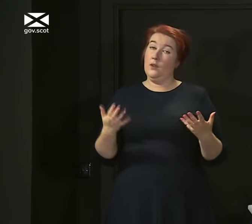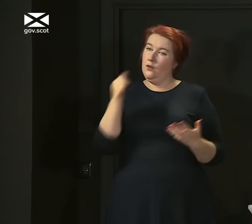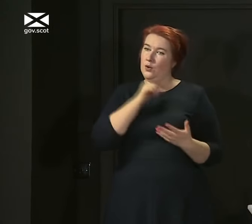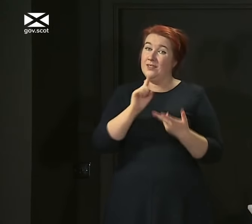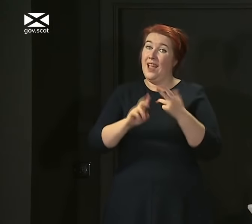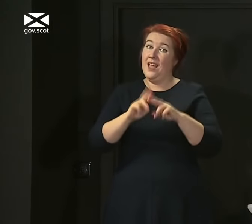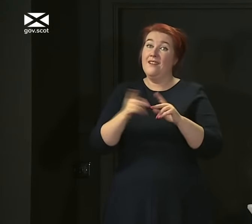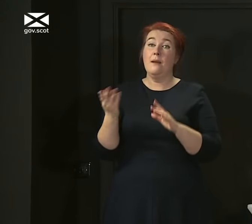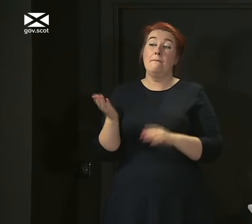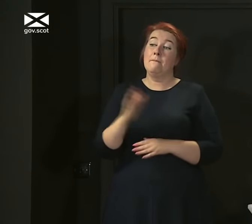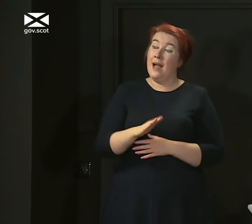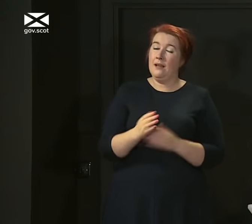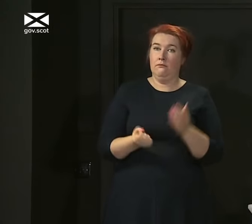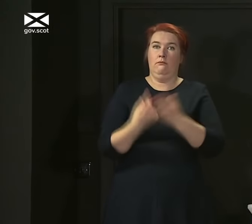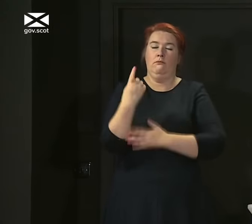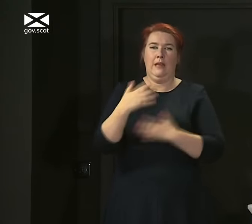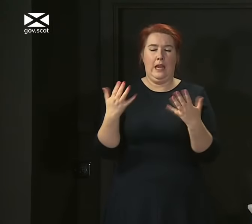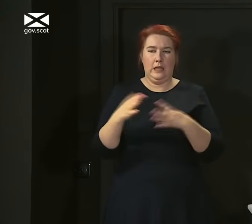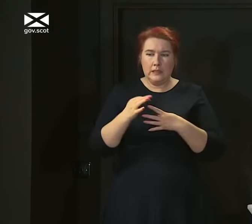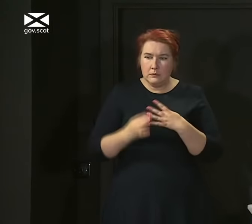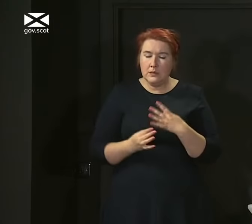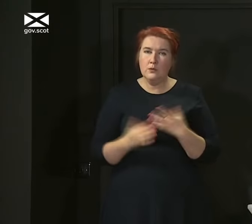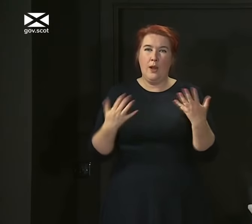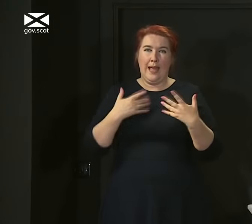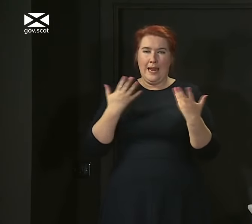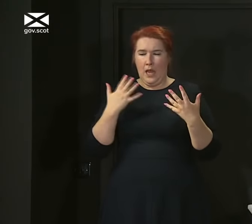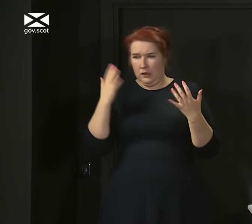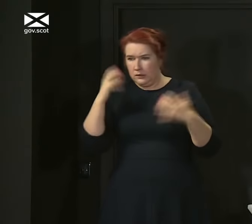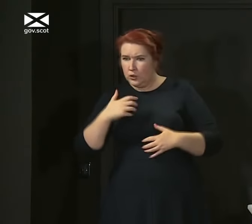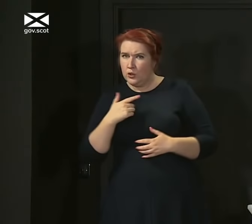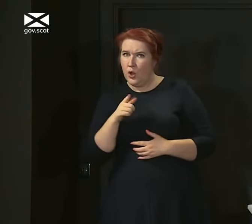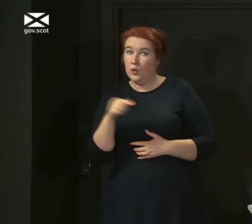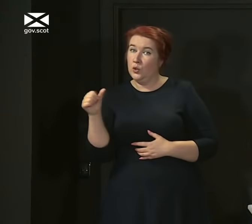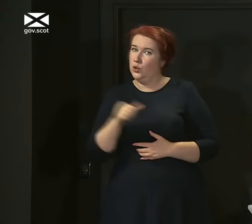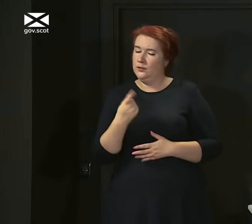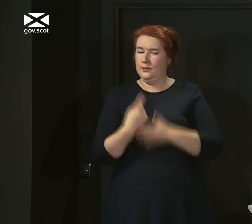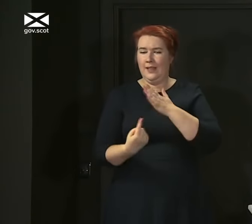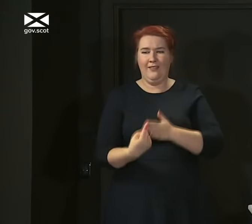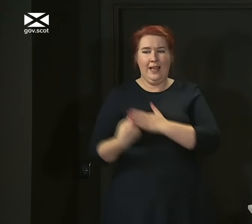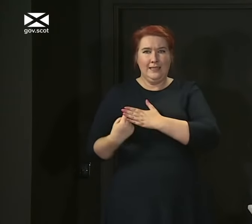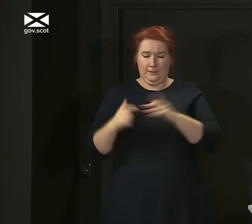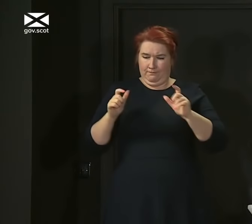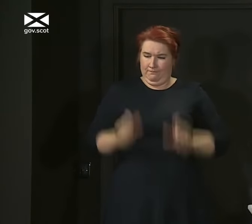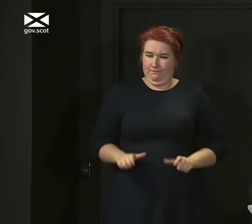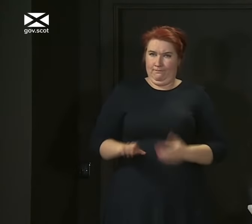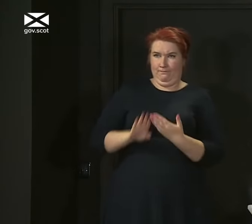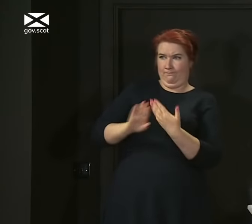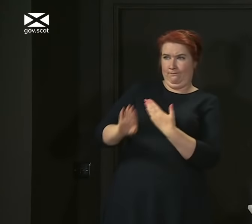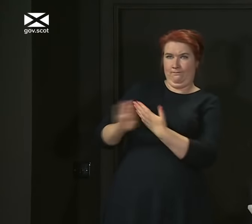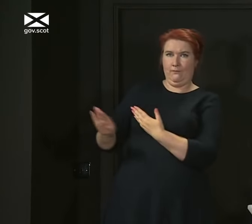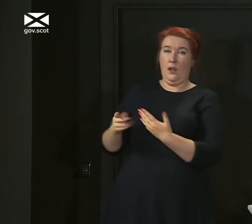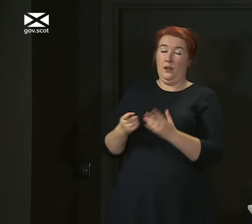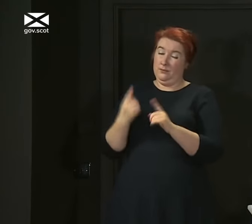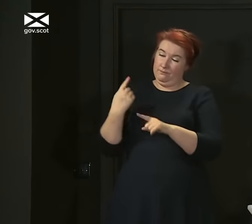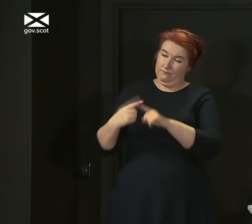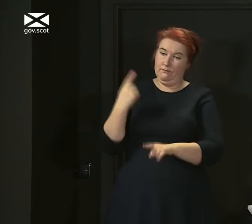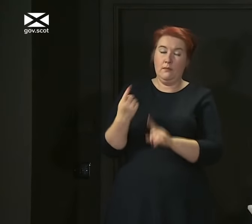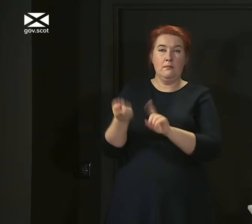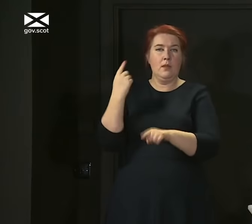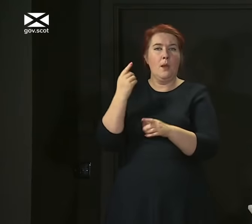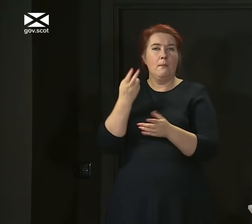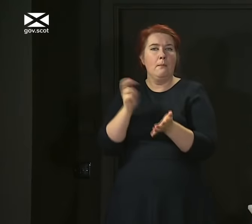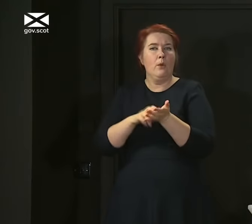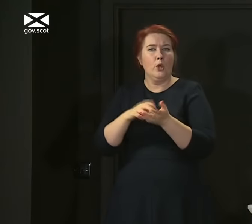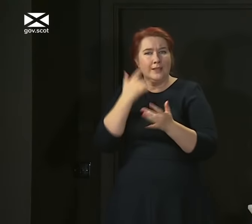any symptoms or have any cause for concern at all, then you should self-isolate and book a test through the NHS Informed